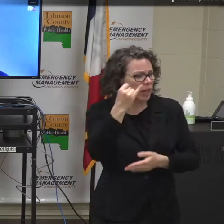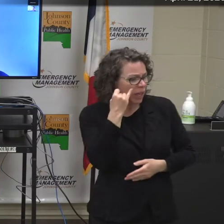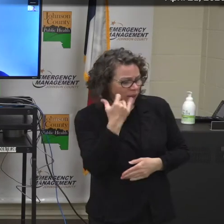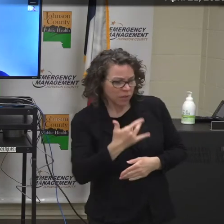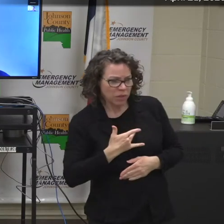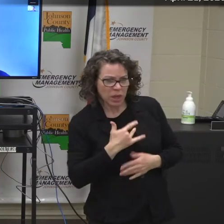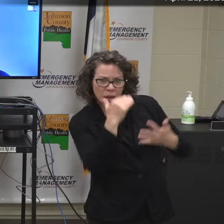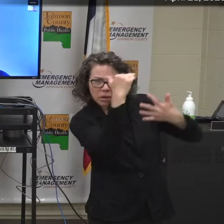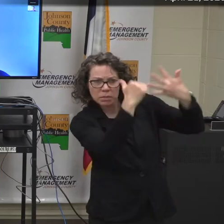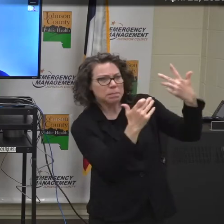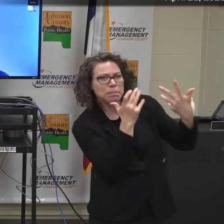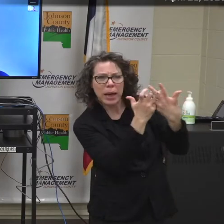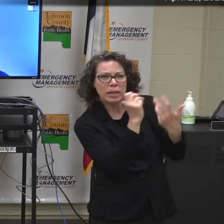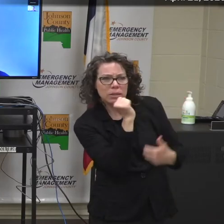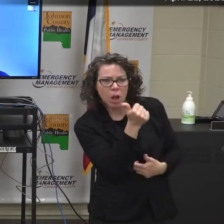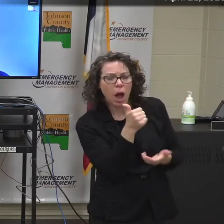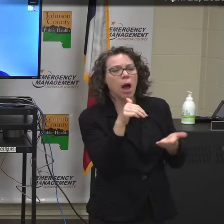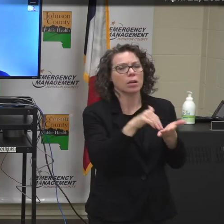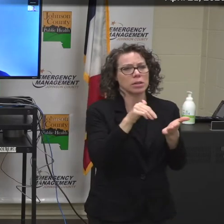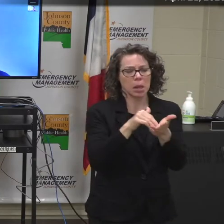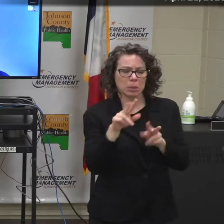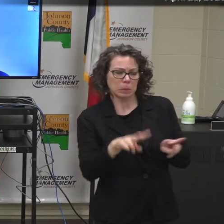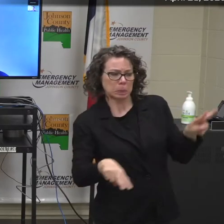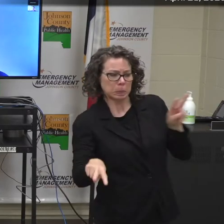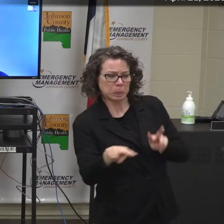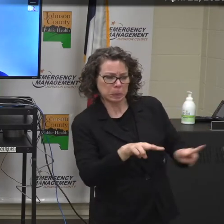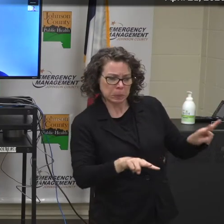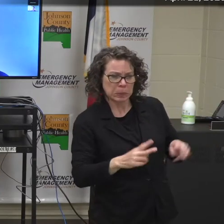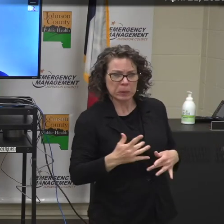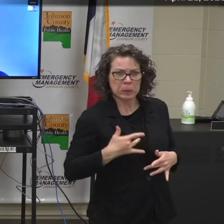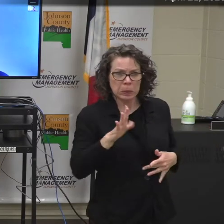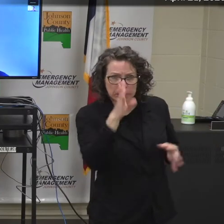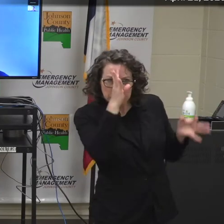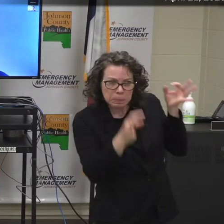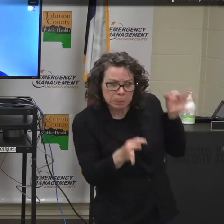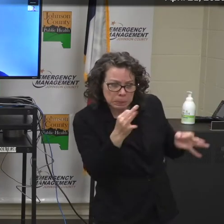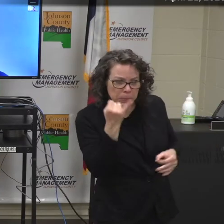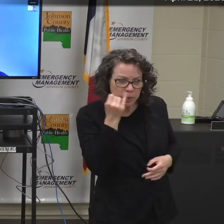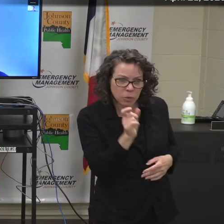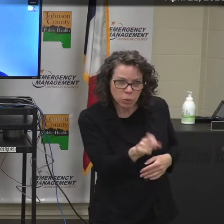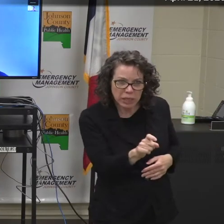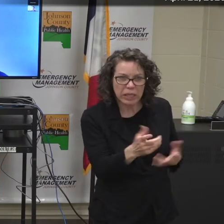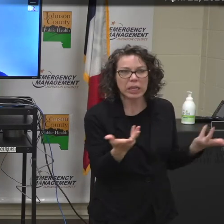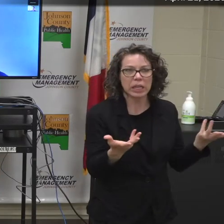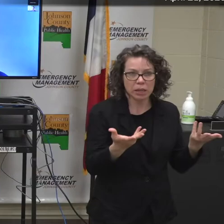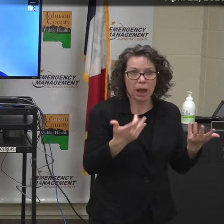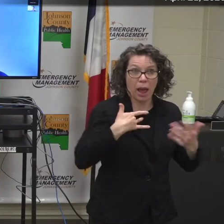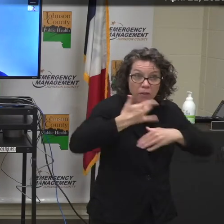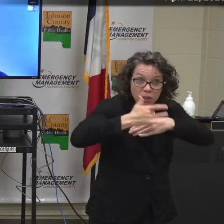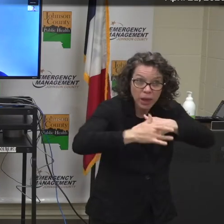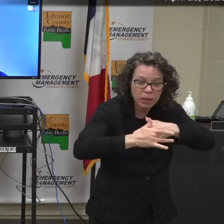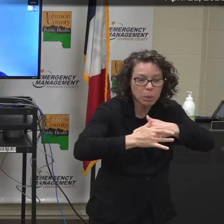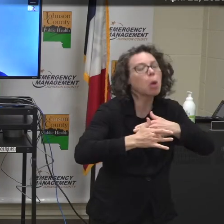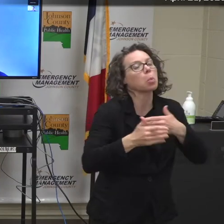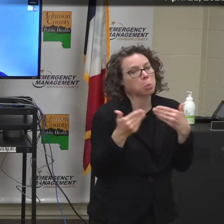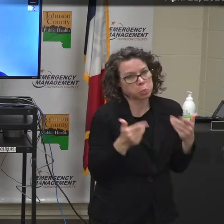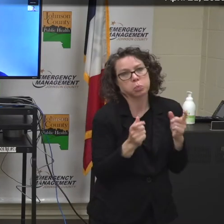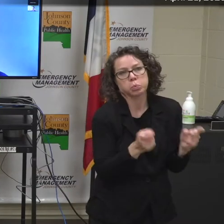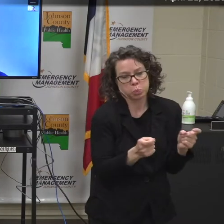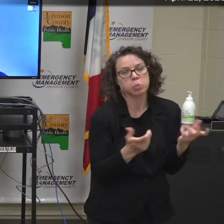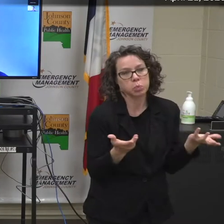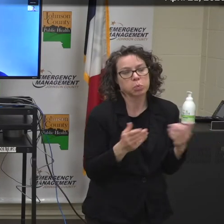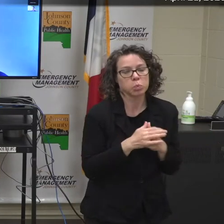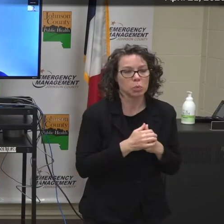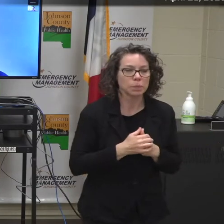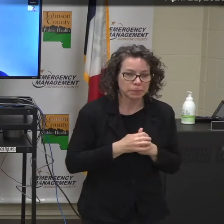guidelines. Those tests are done based on the availability of testing and are really a small number of the